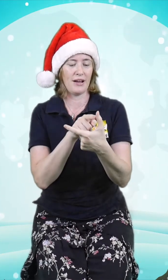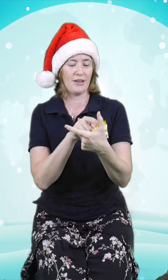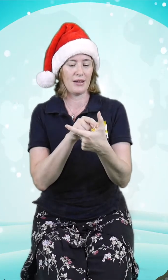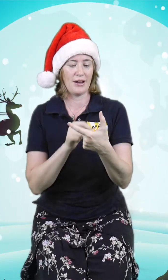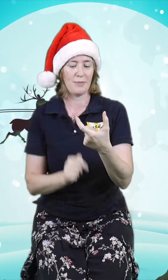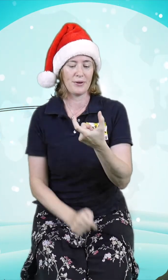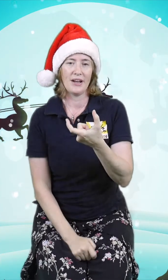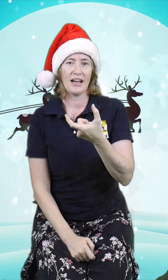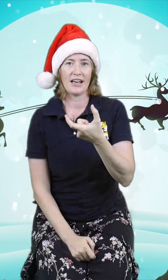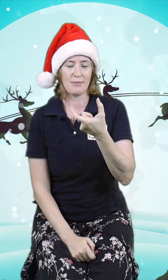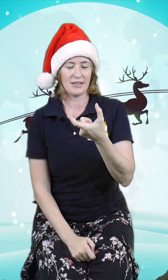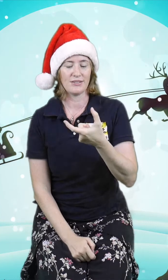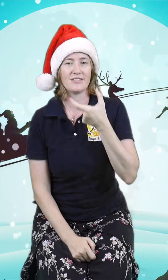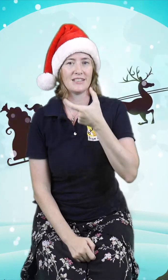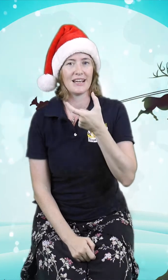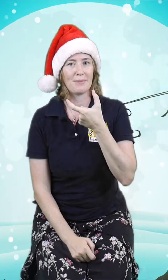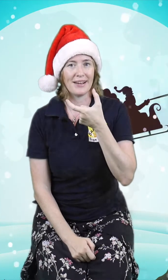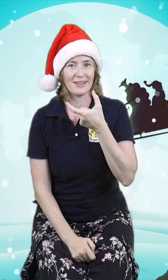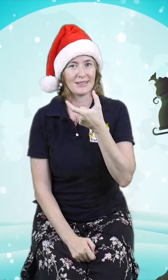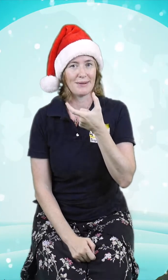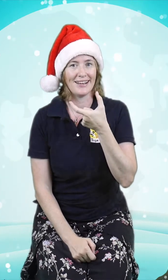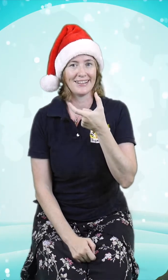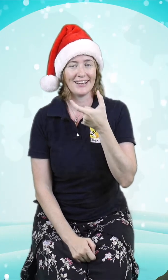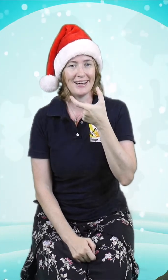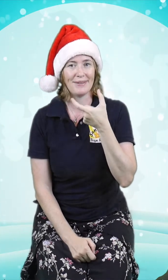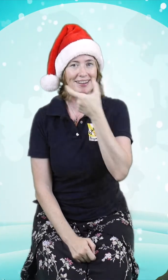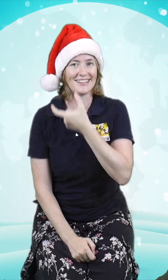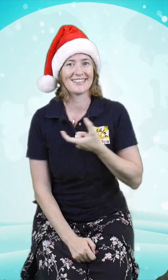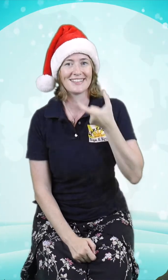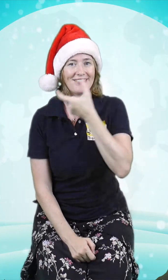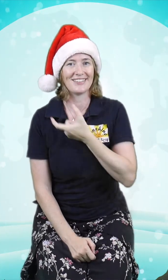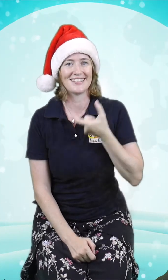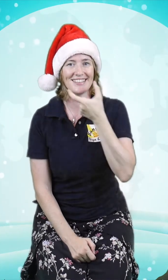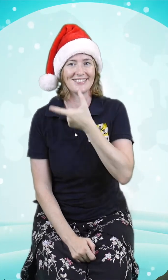thumb up. It can be in a sort of C shape, like you're smiling, and then just round in circles.